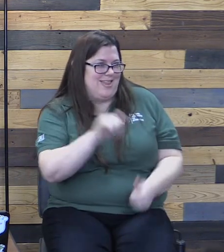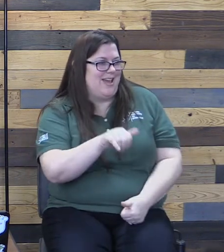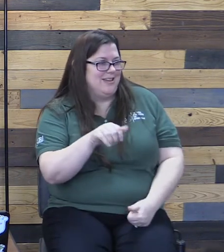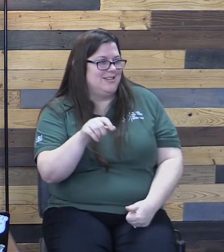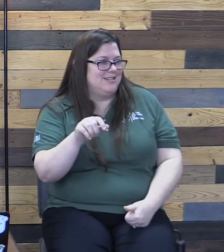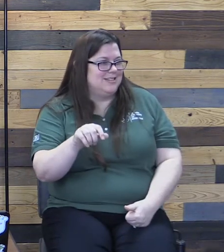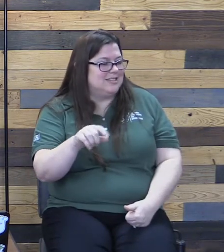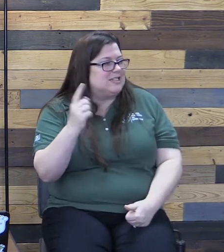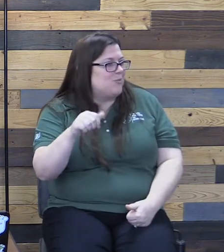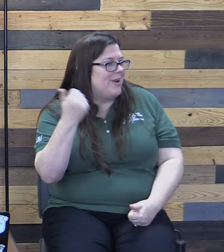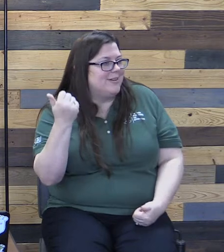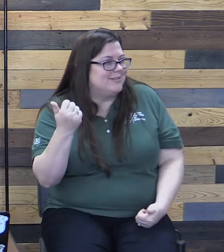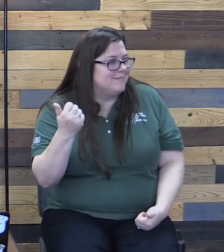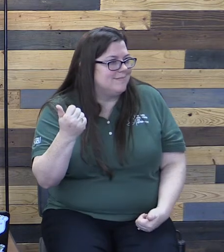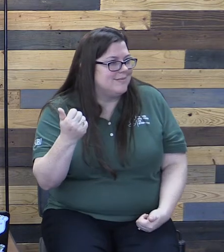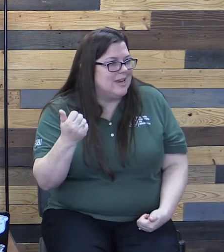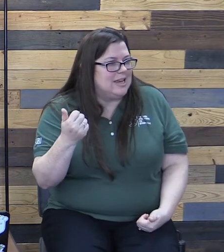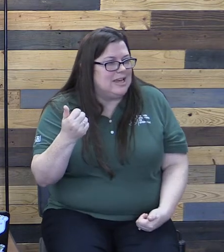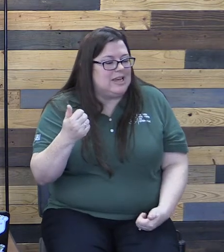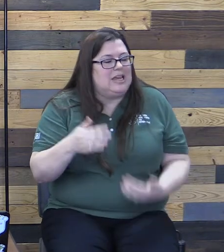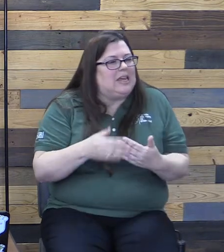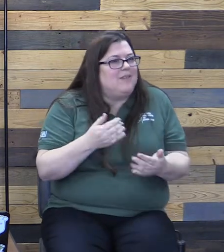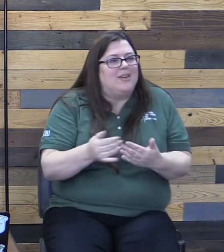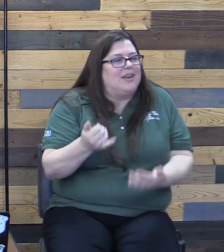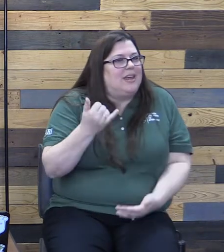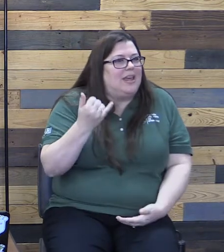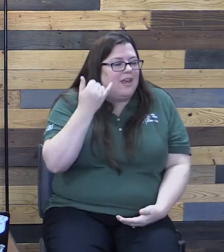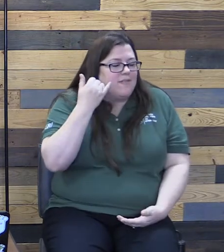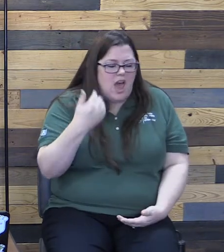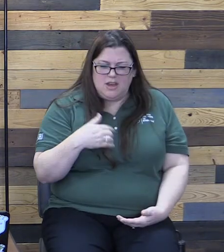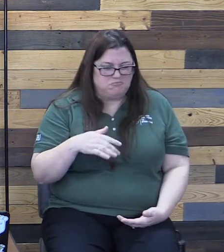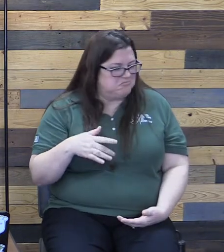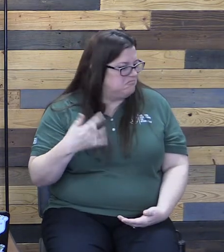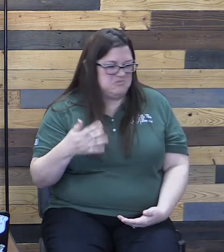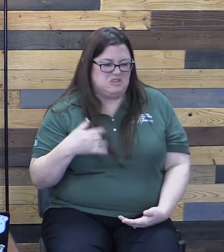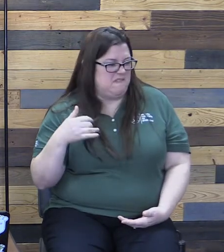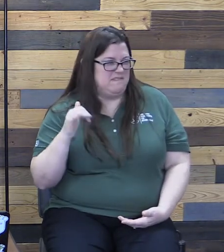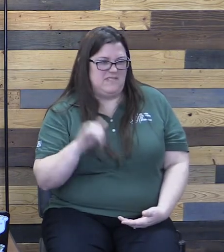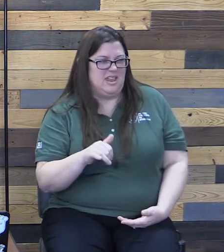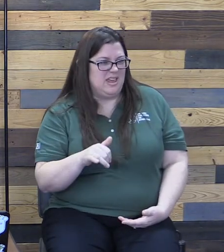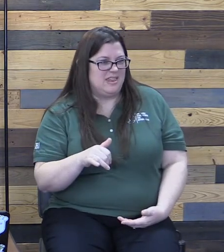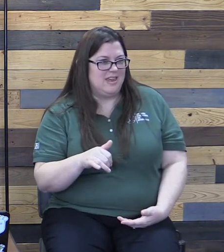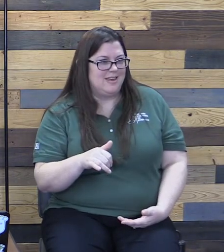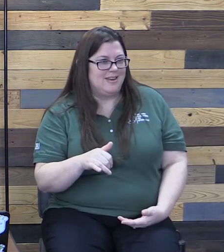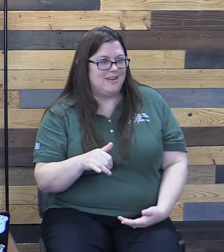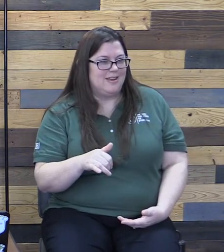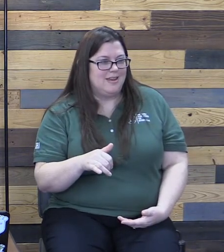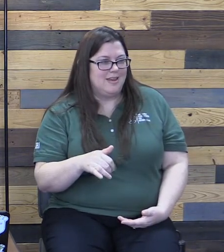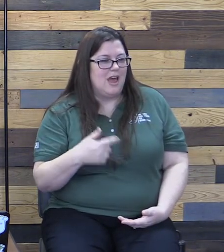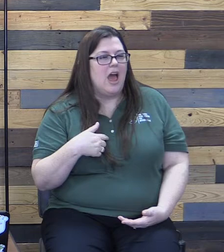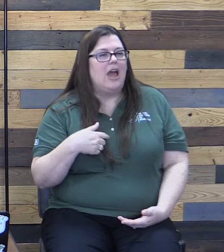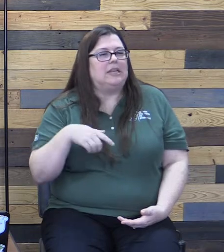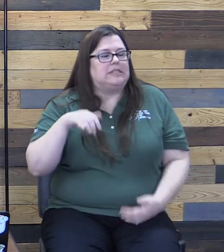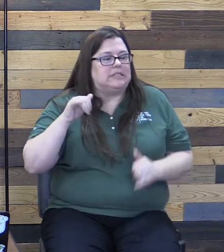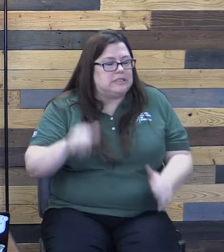someone else, then I need to make the effort because I know that that's what my Lord wants.